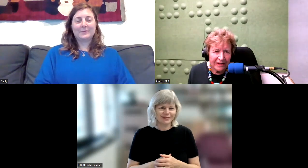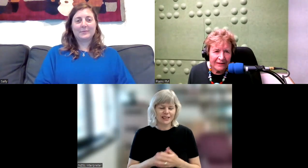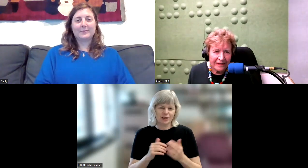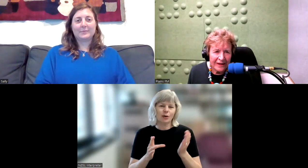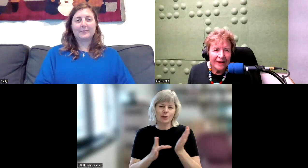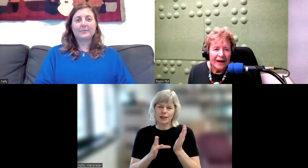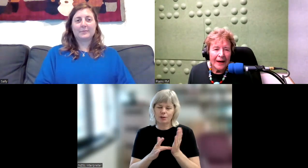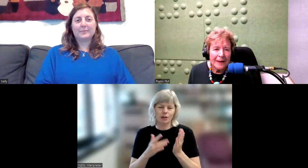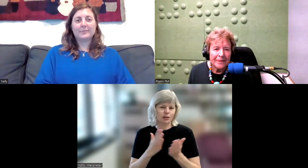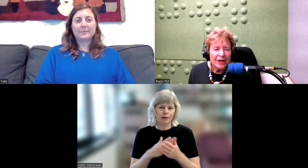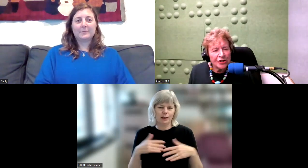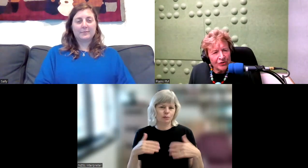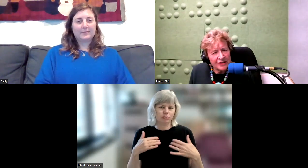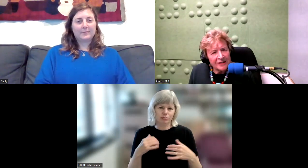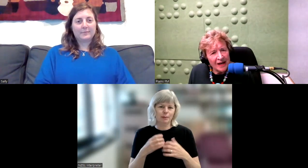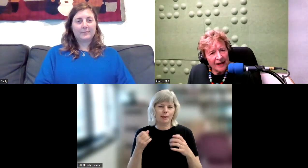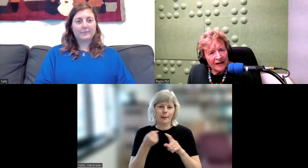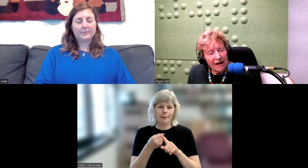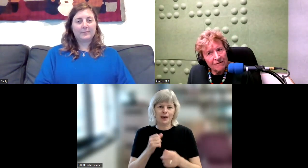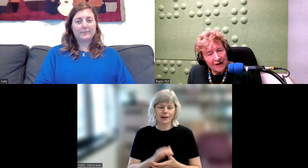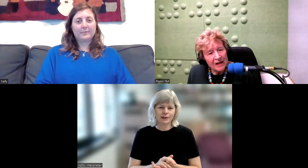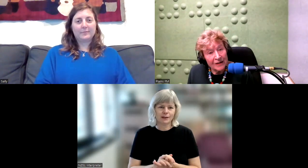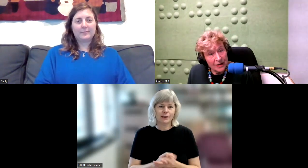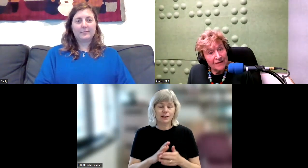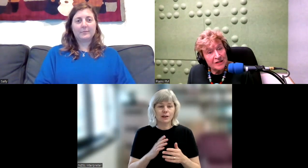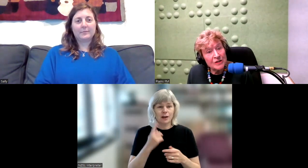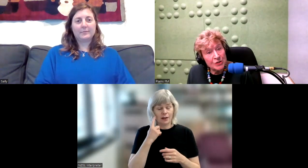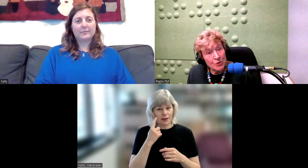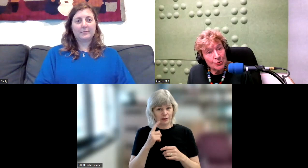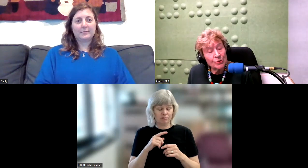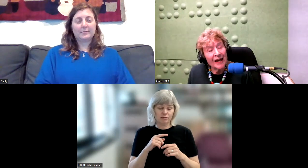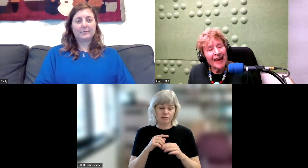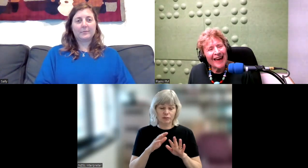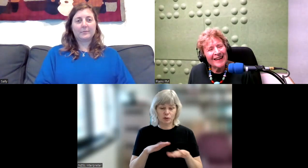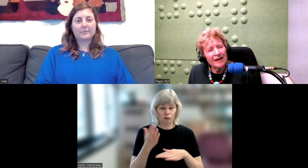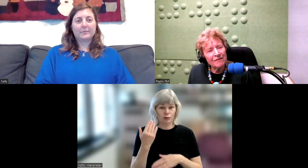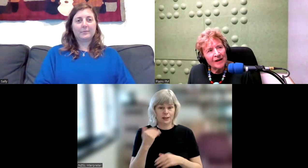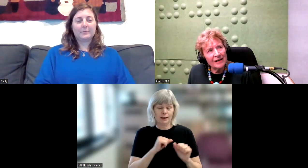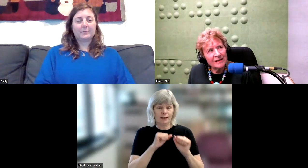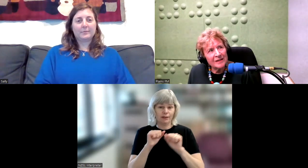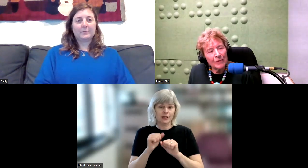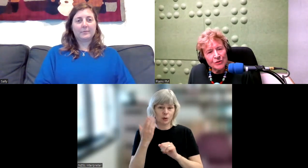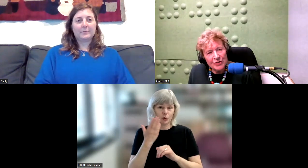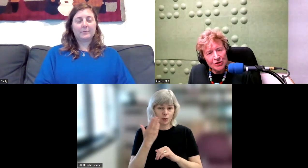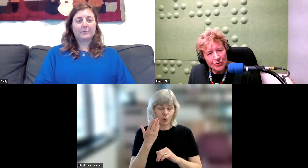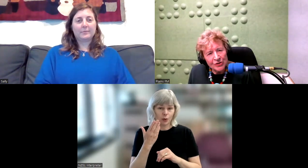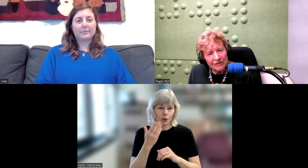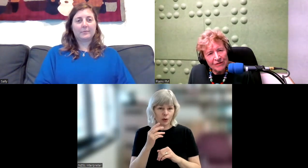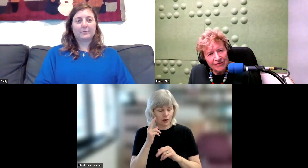thing. Children today, I have found, I had a visit to the school, and I found that most of the children from